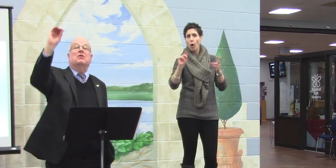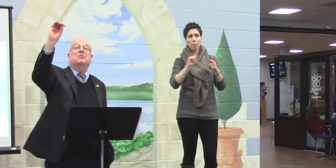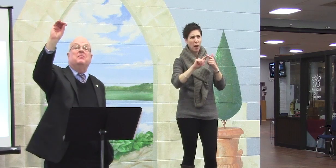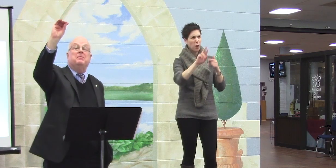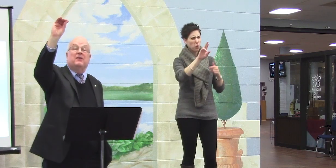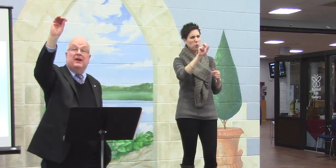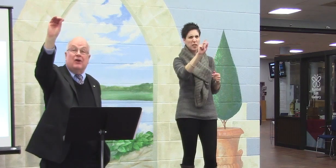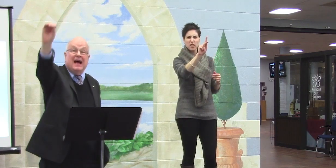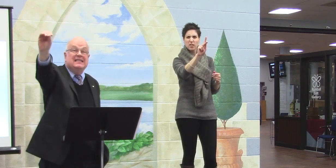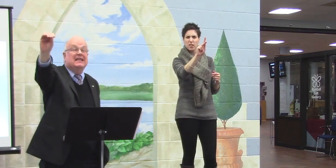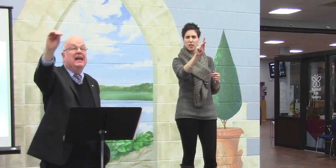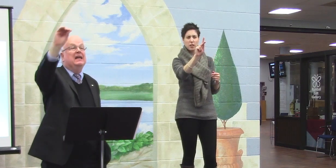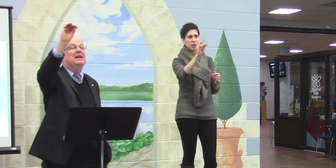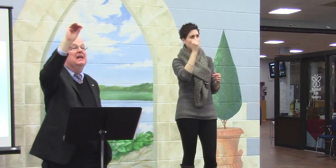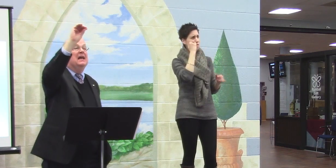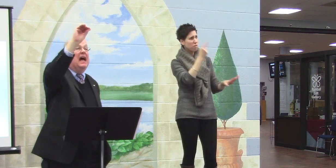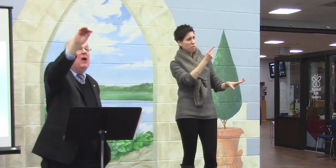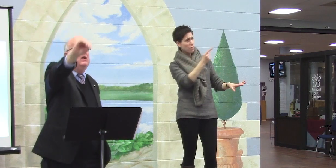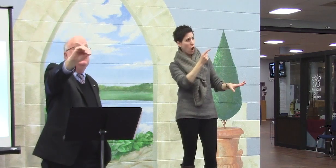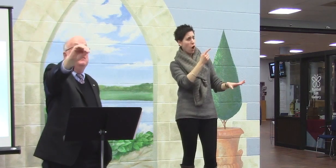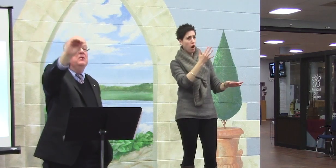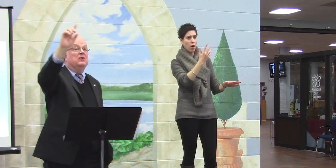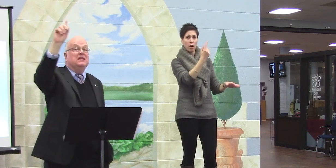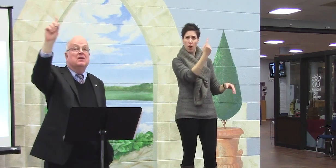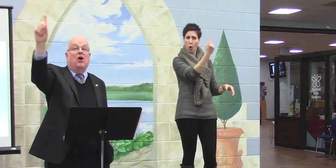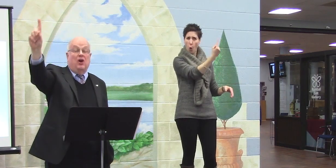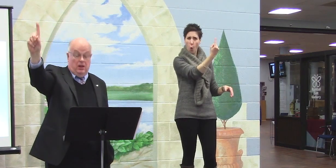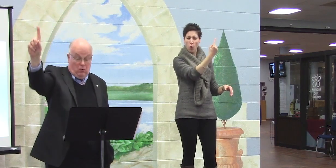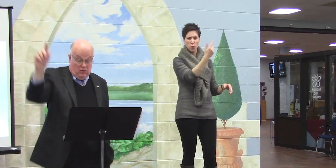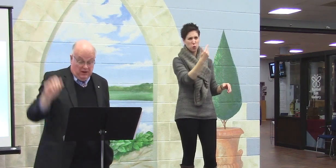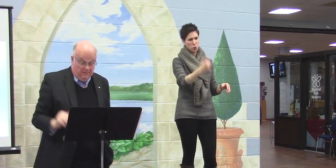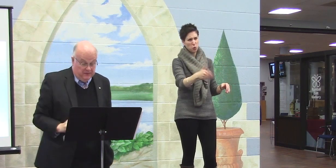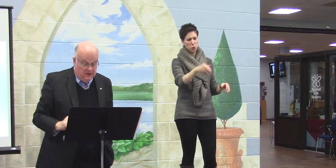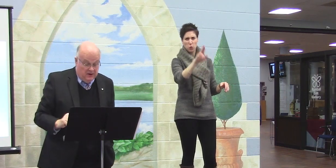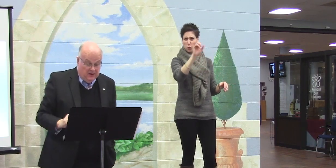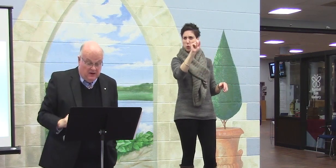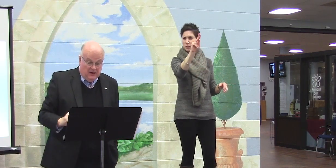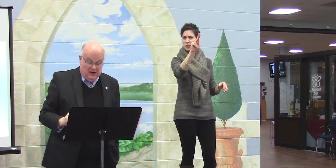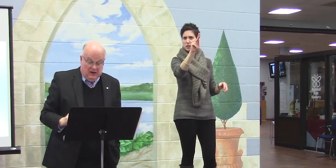risk for people that are isolated out in communities all alone.